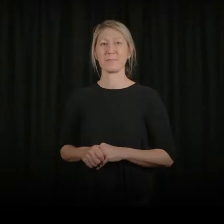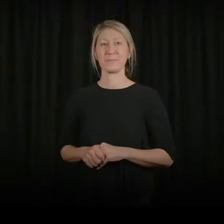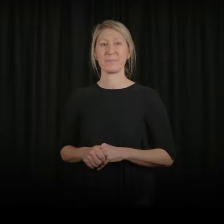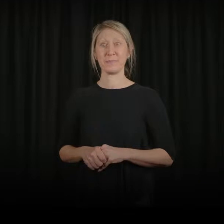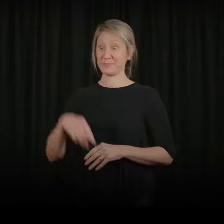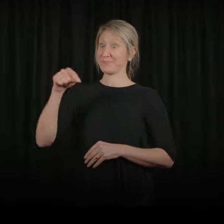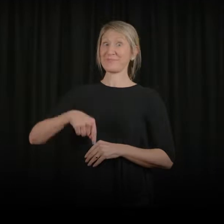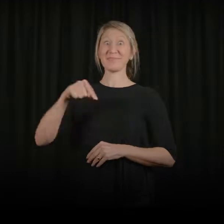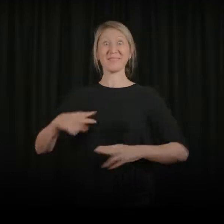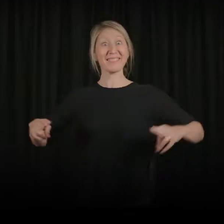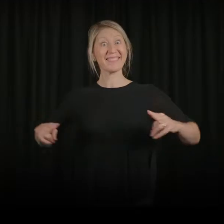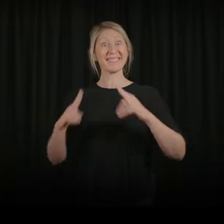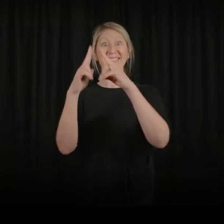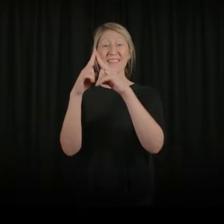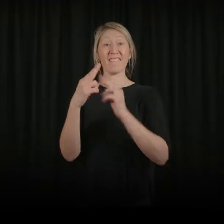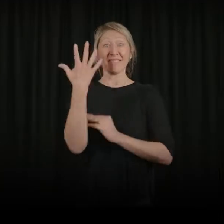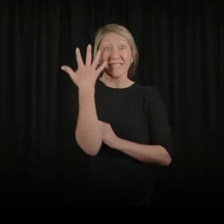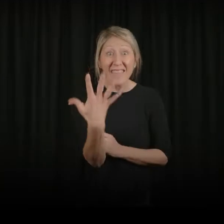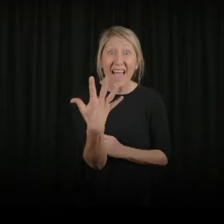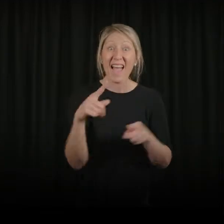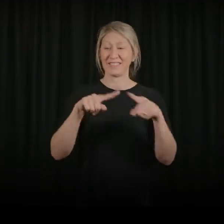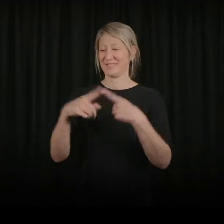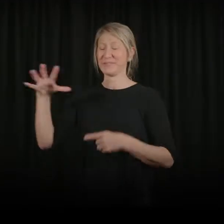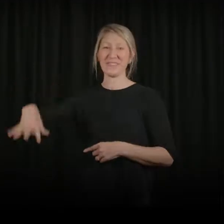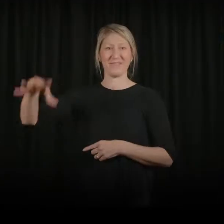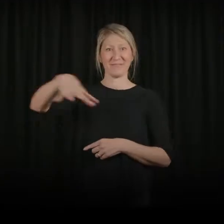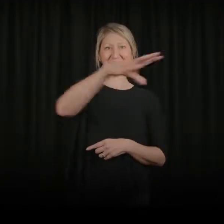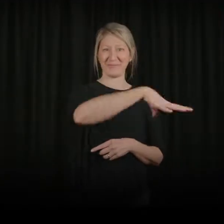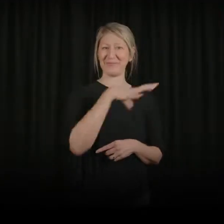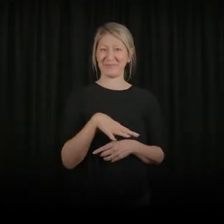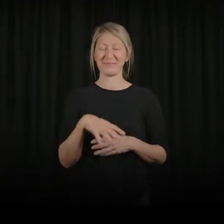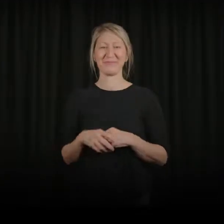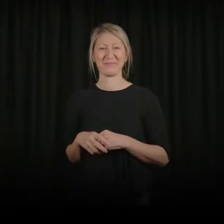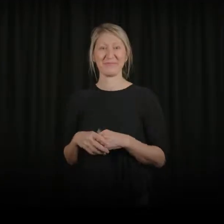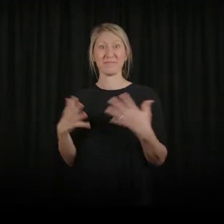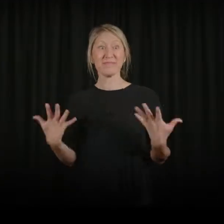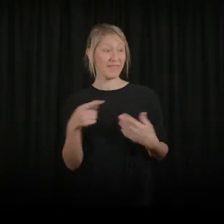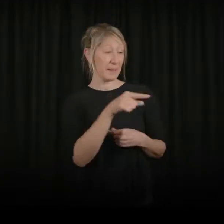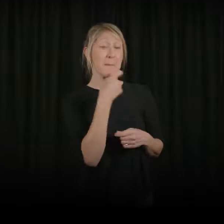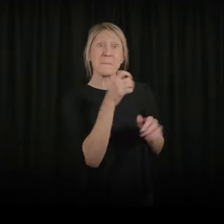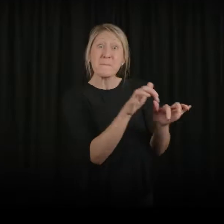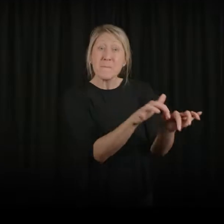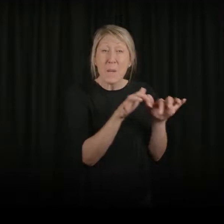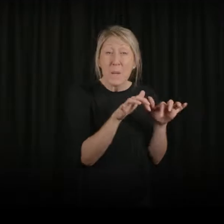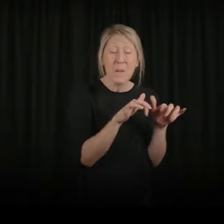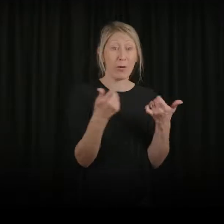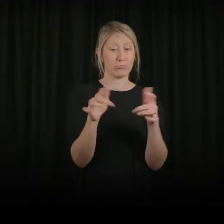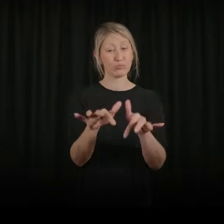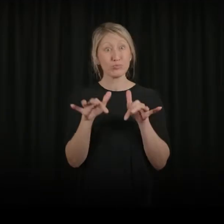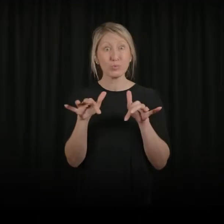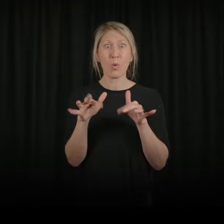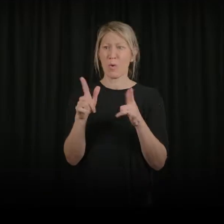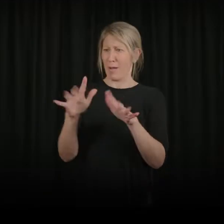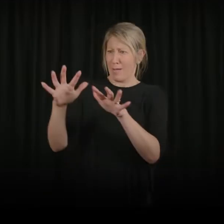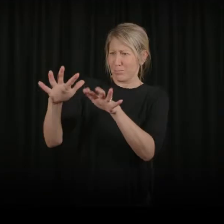Arts Centre Melbourne has five main venues ranging in size from a few hundred seats in the Fairfax studio to two and a